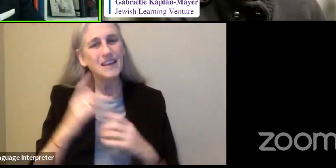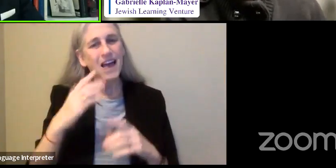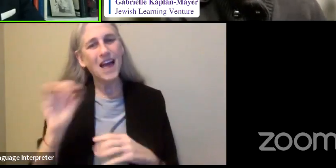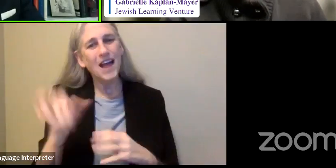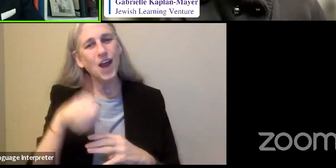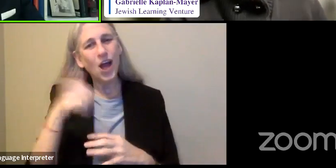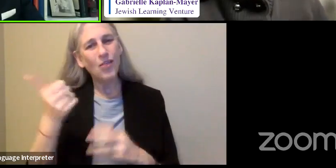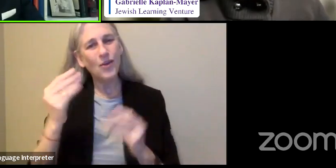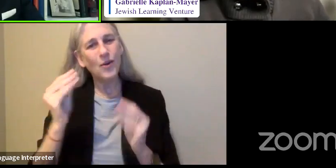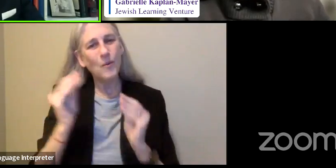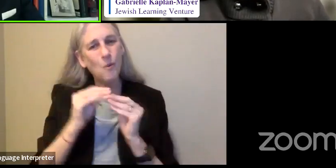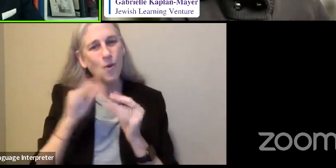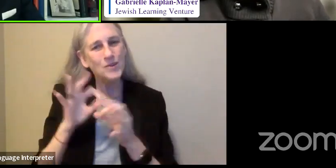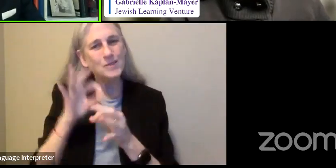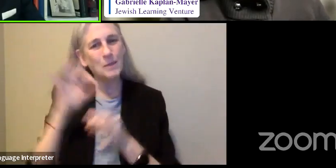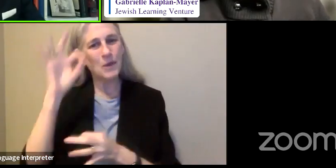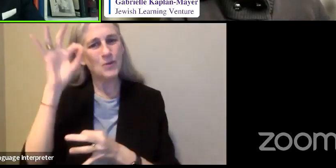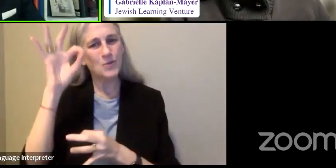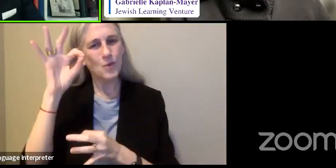spiritual